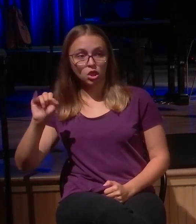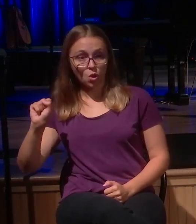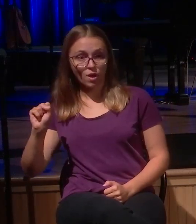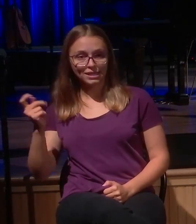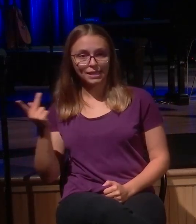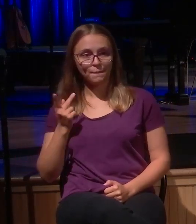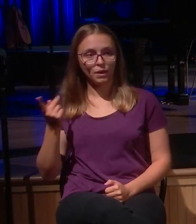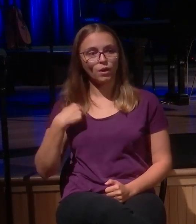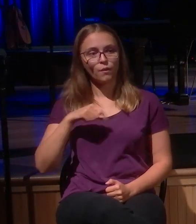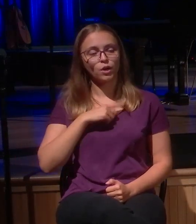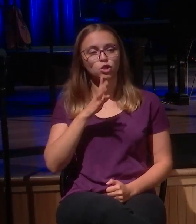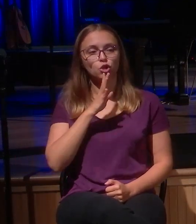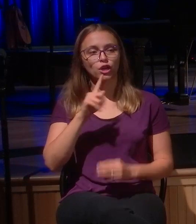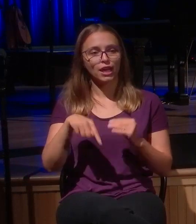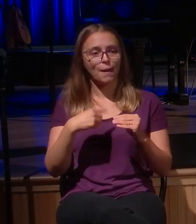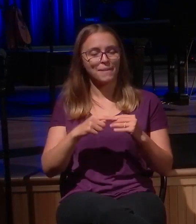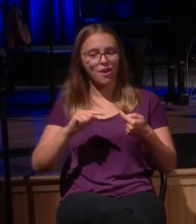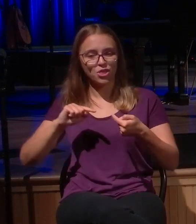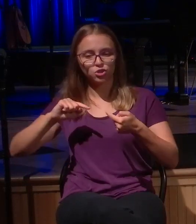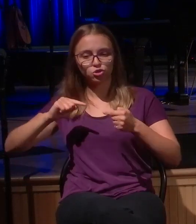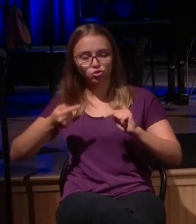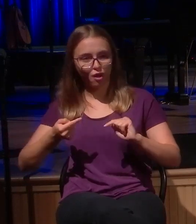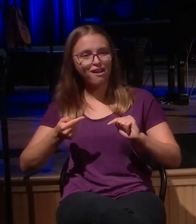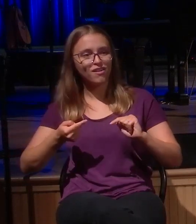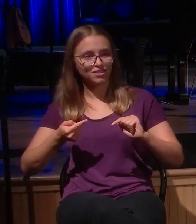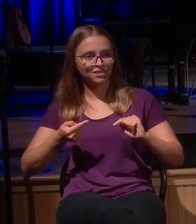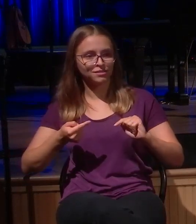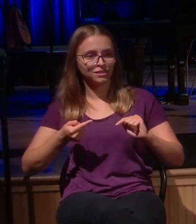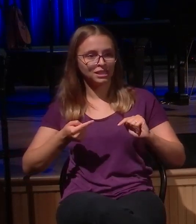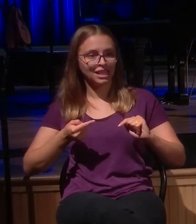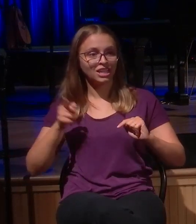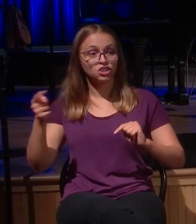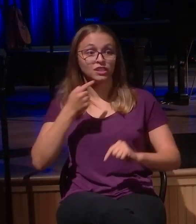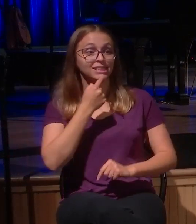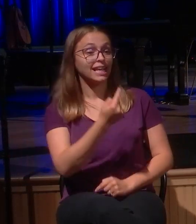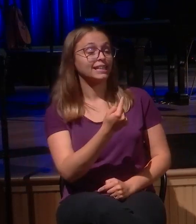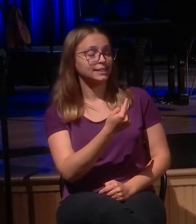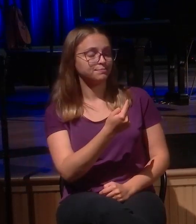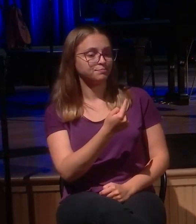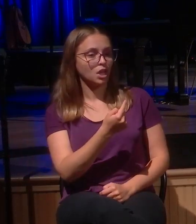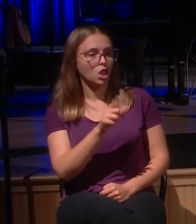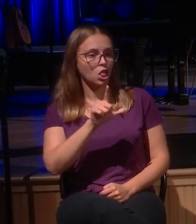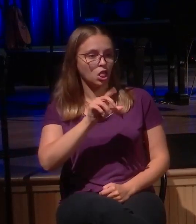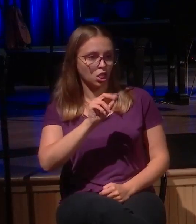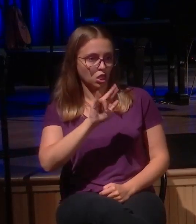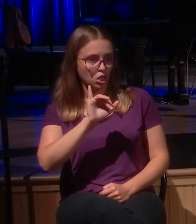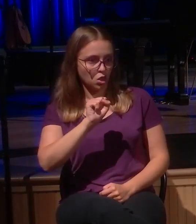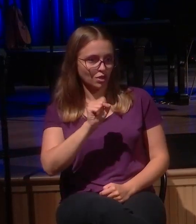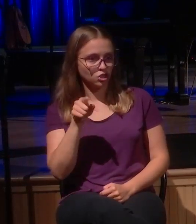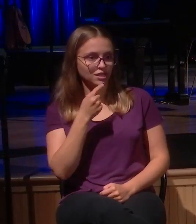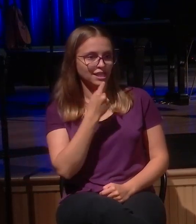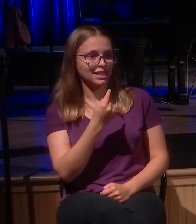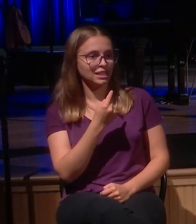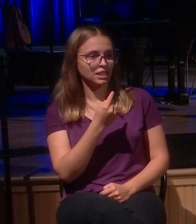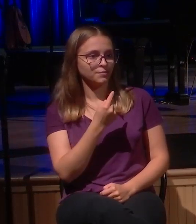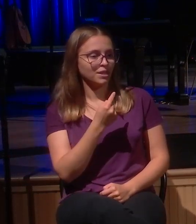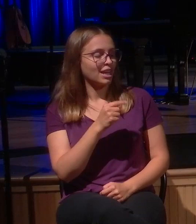and the tension. And Lois said these words to me. She says, Craig, all it takes is enough courage to admit you failed and that you